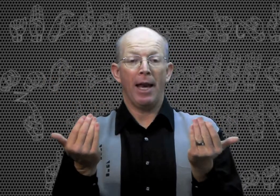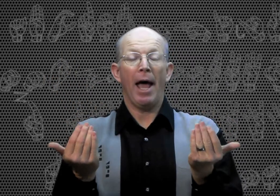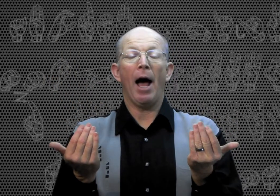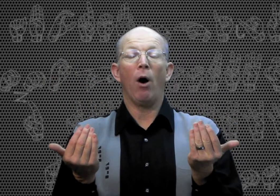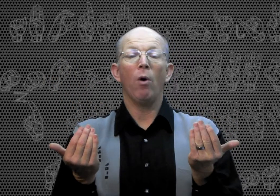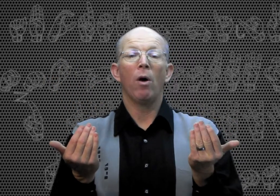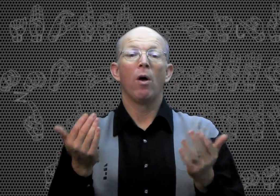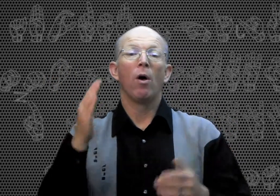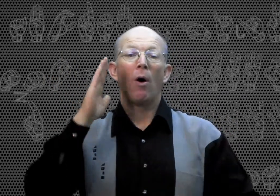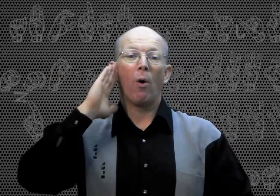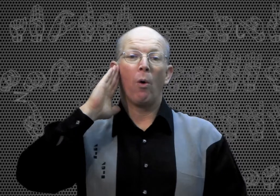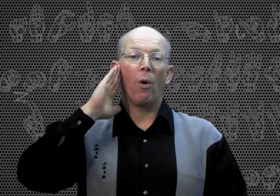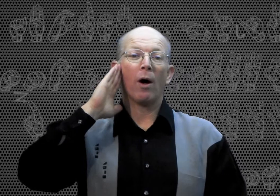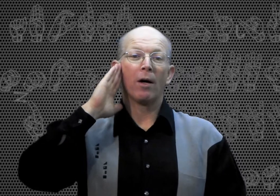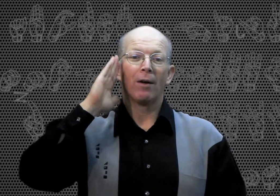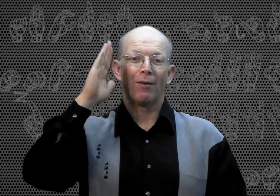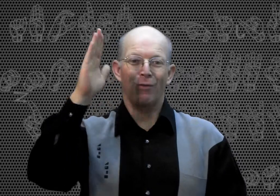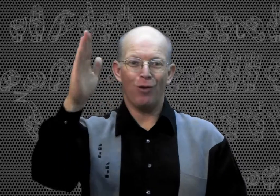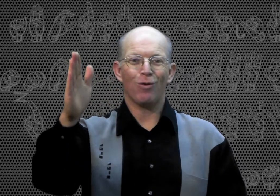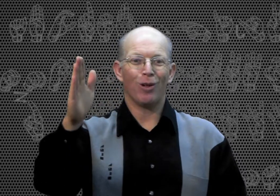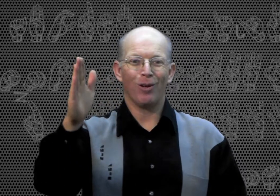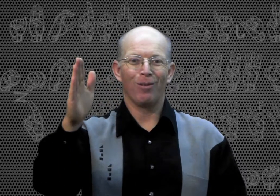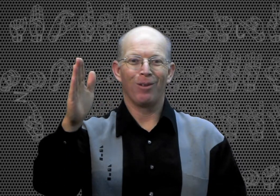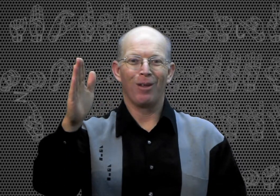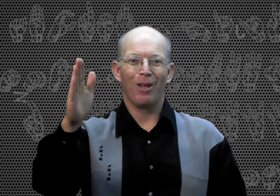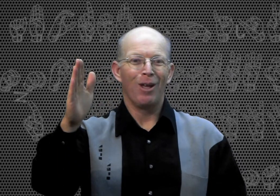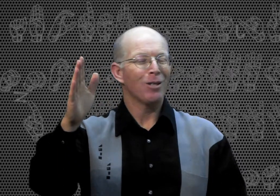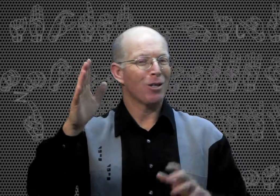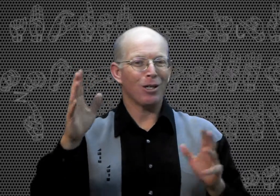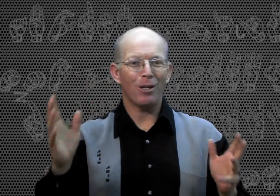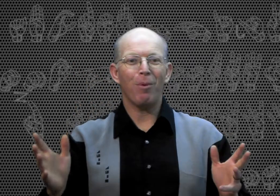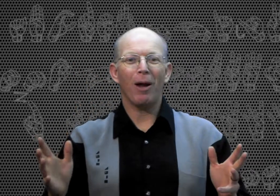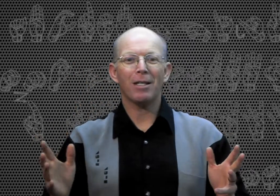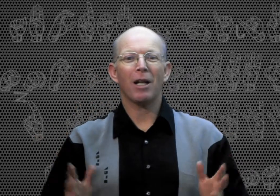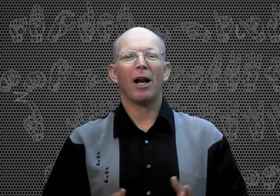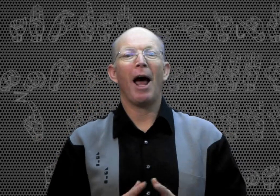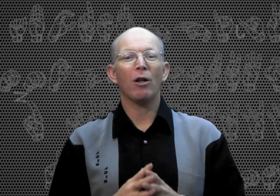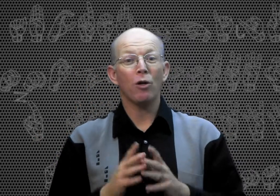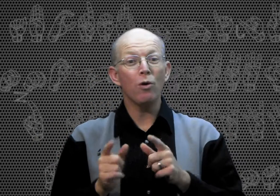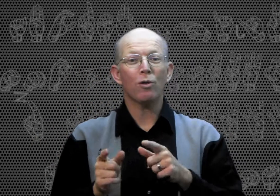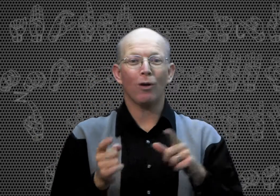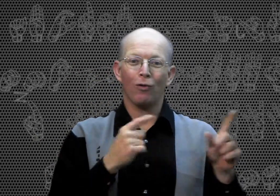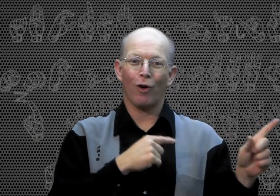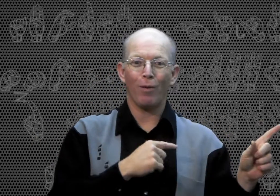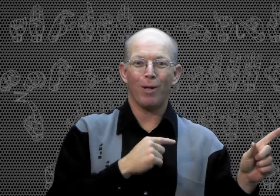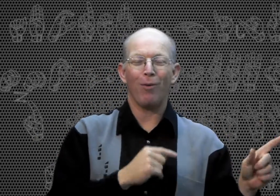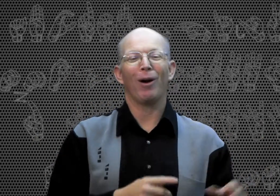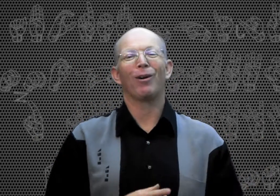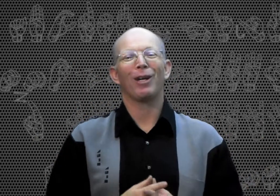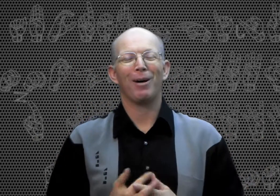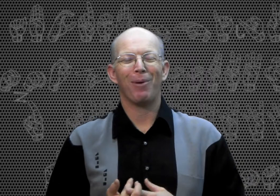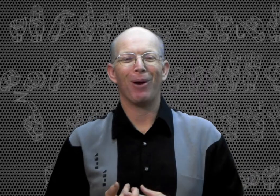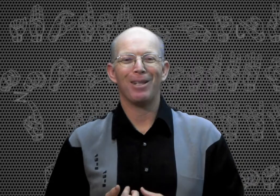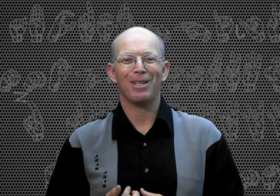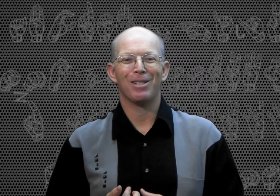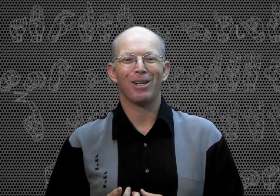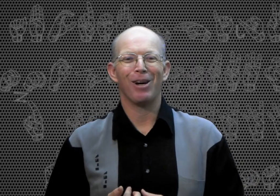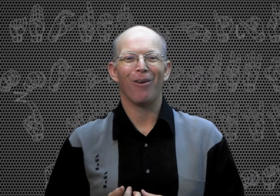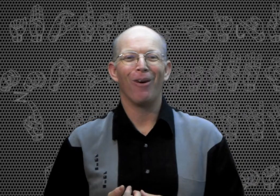now, or future. Just a simple lesson on how to use those verbs that we learned a couple of lessons ago.